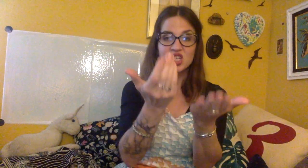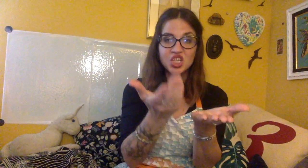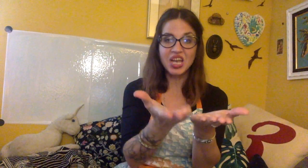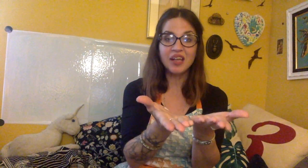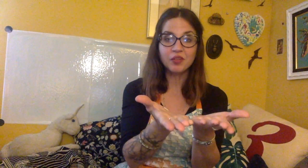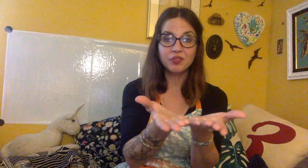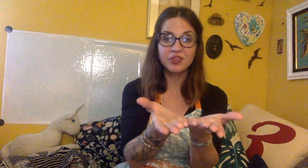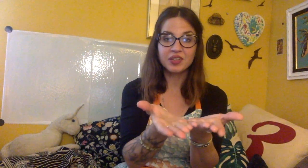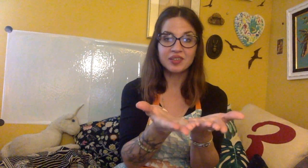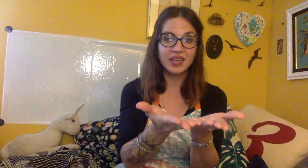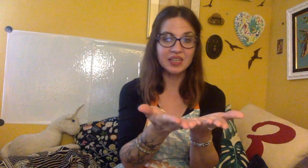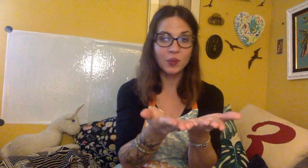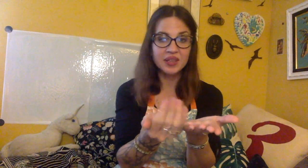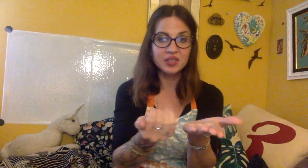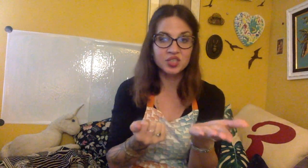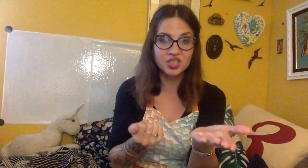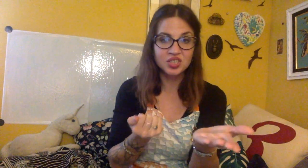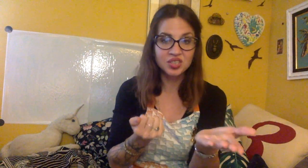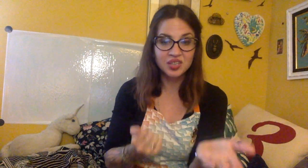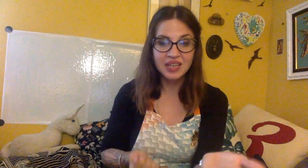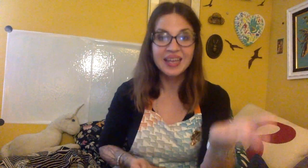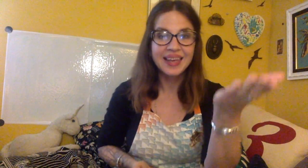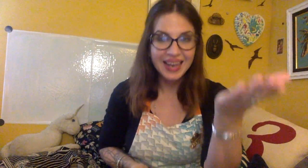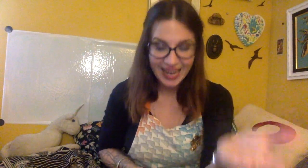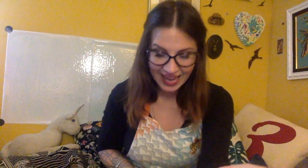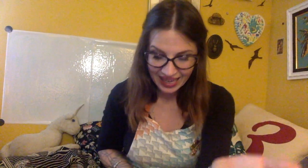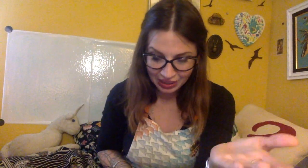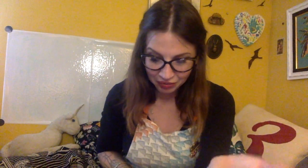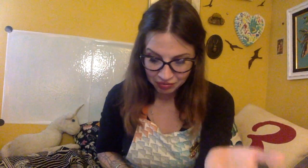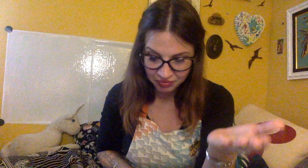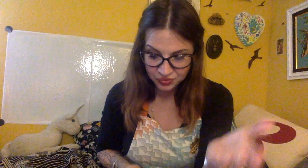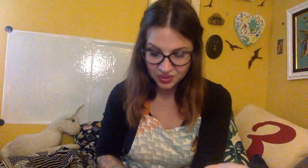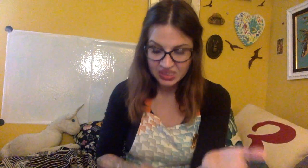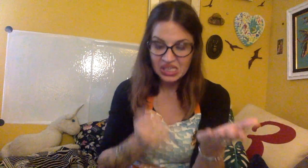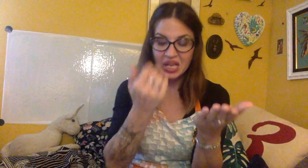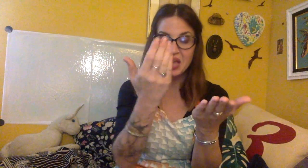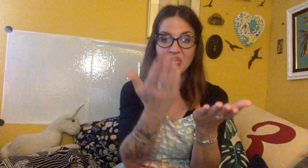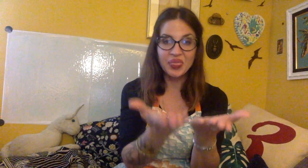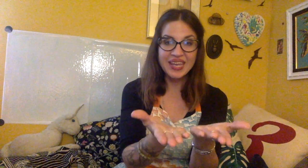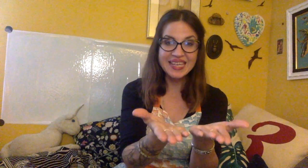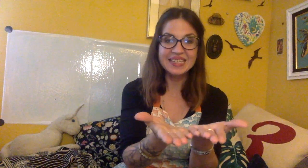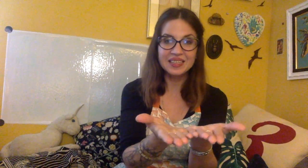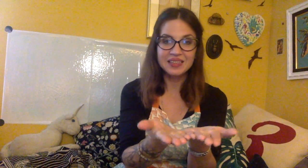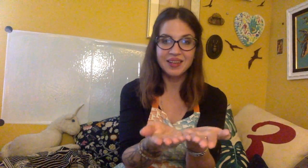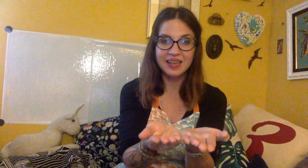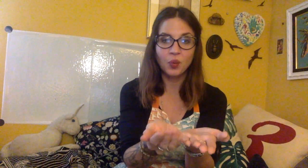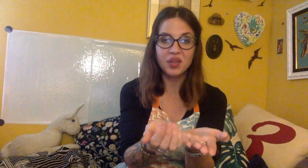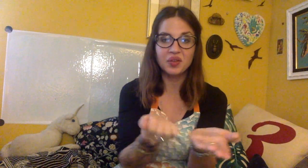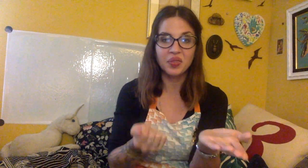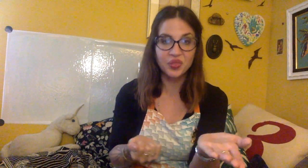Shell. Take away the shh. Elf. Fin. Take away the th.